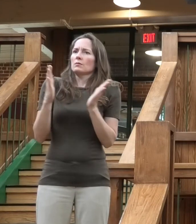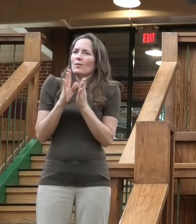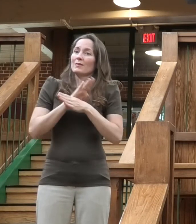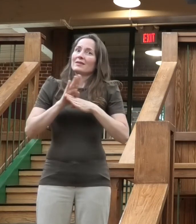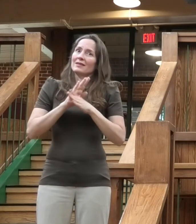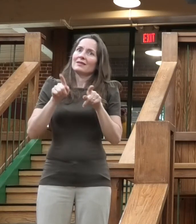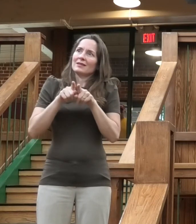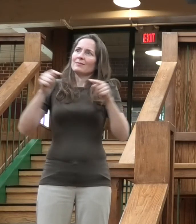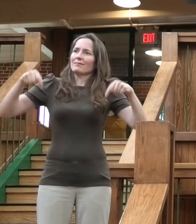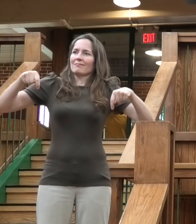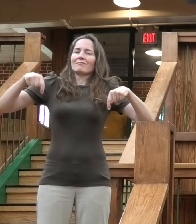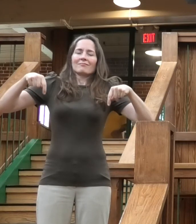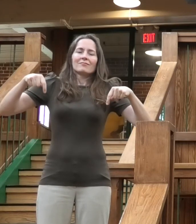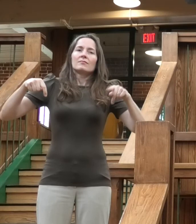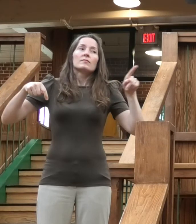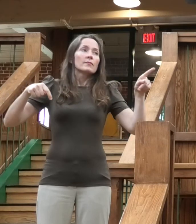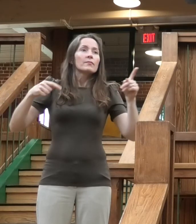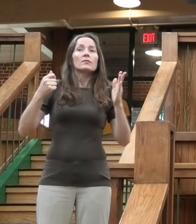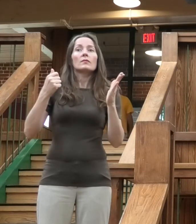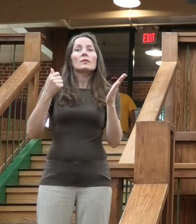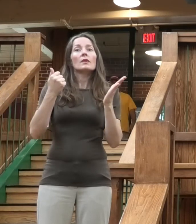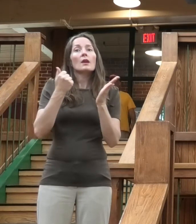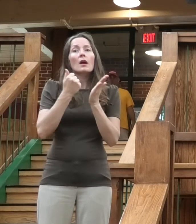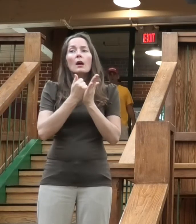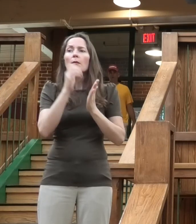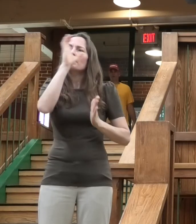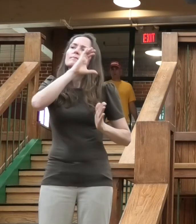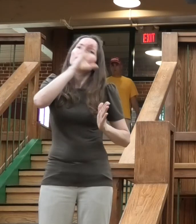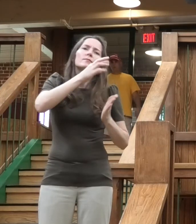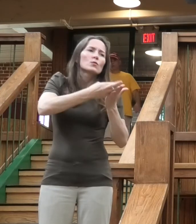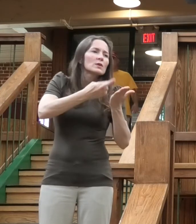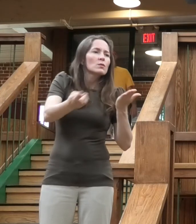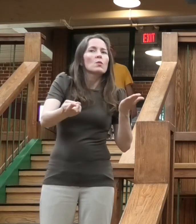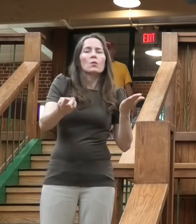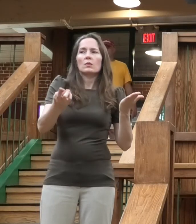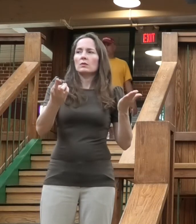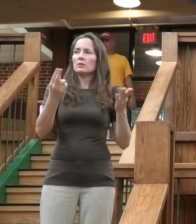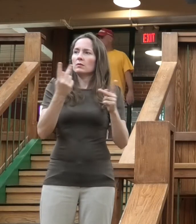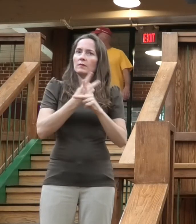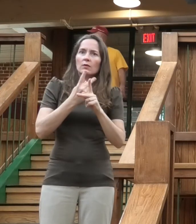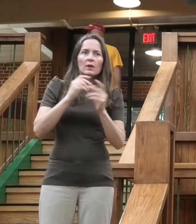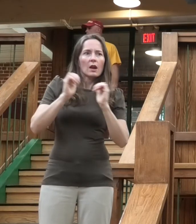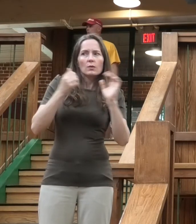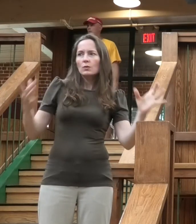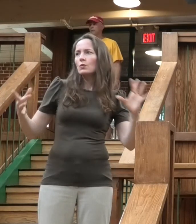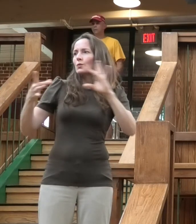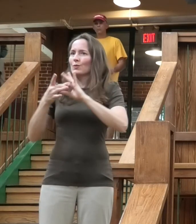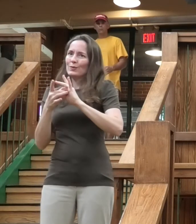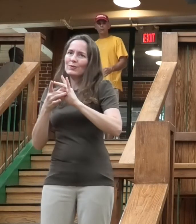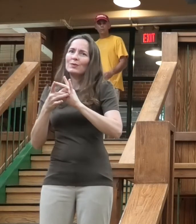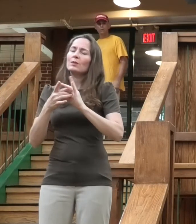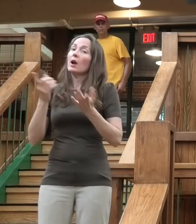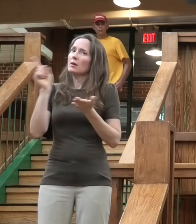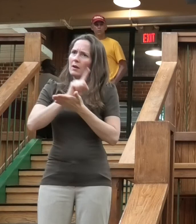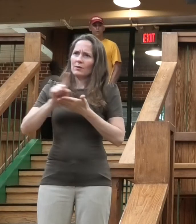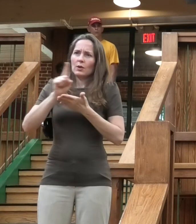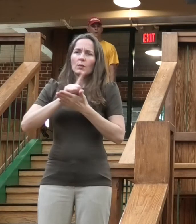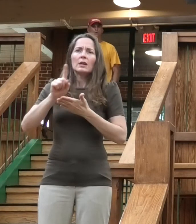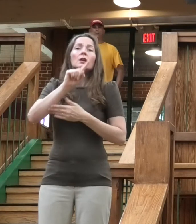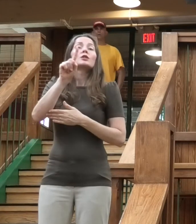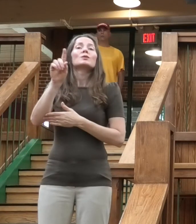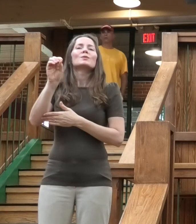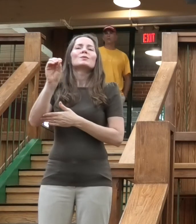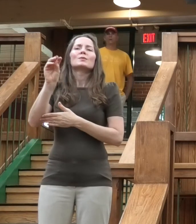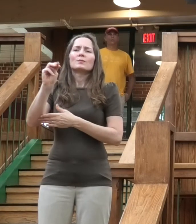resources with need and weekly extensive zoom calls. I know another one's coming were followed by